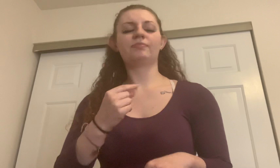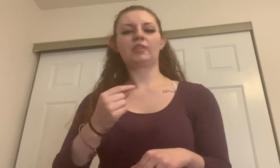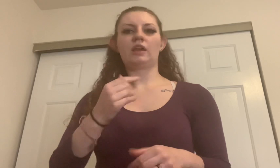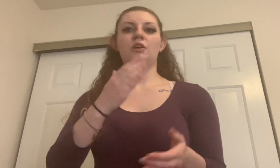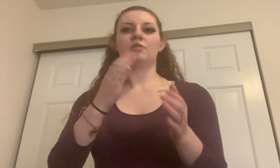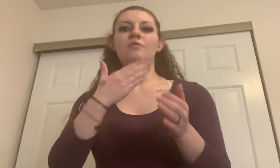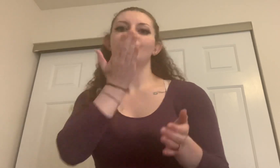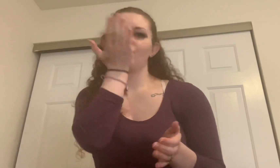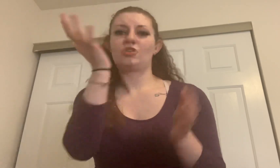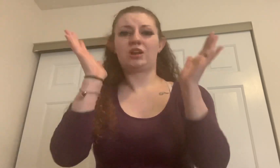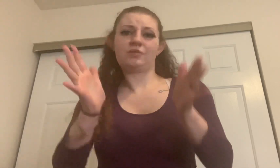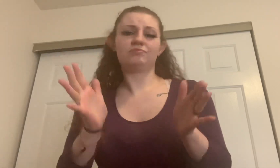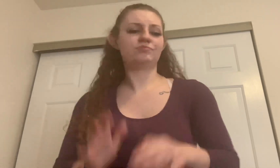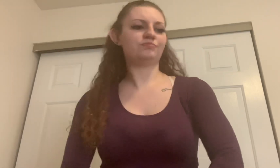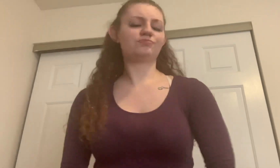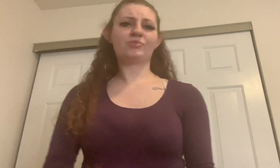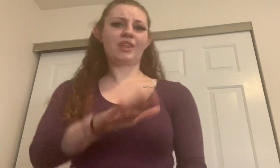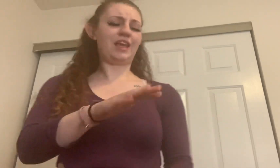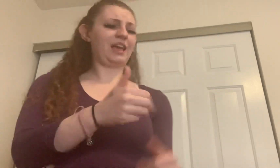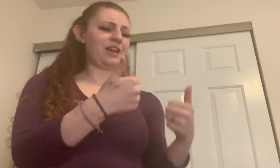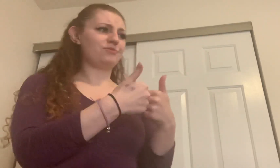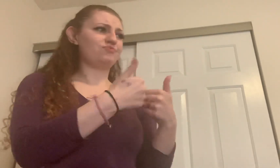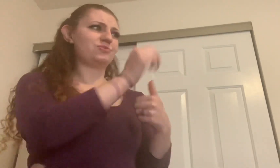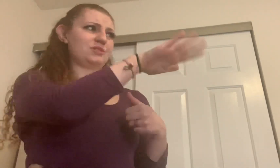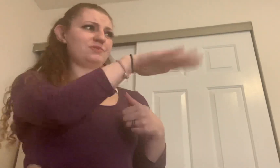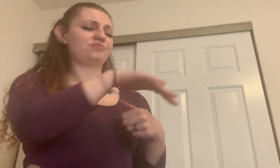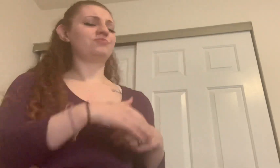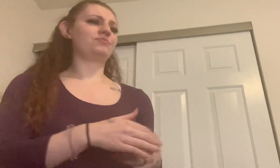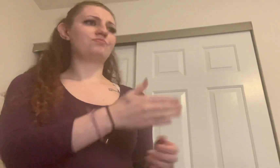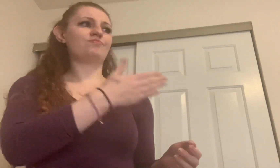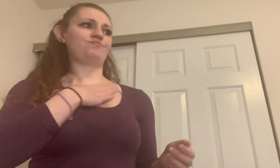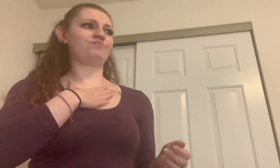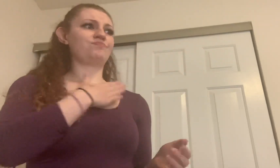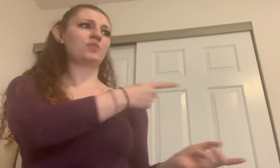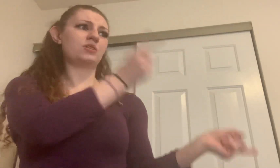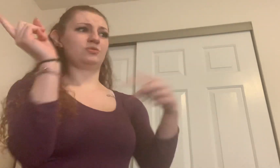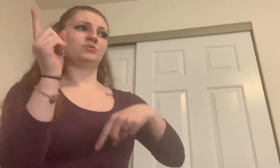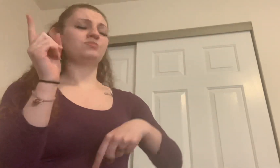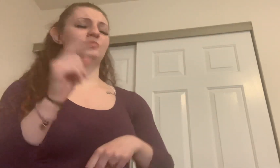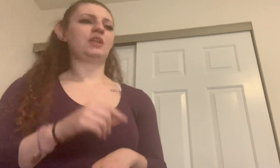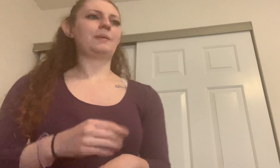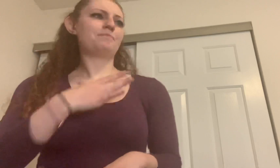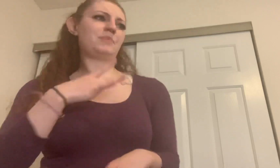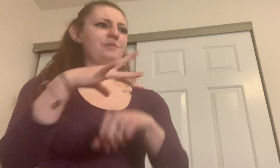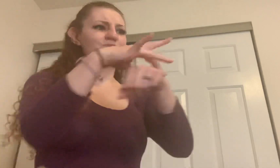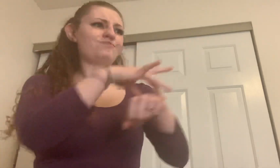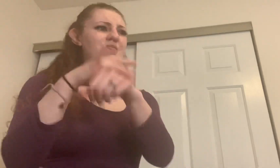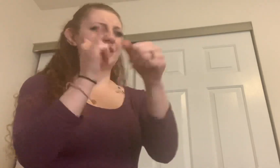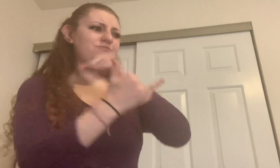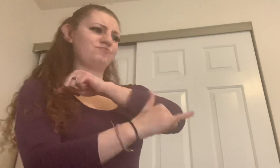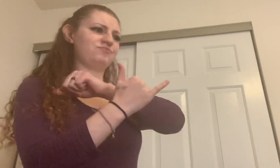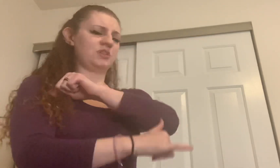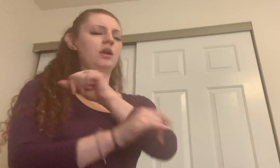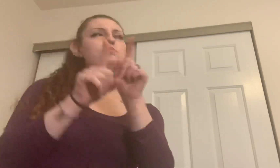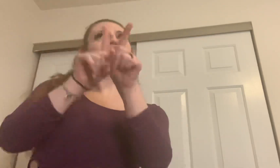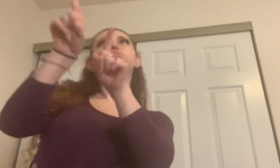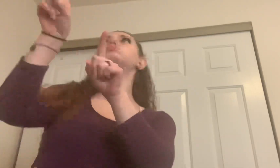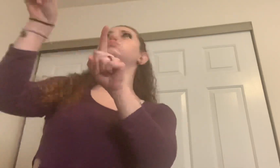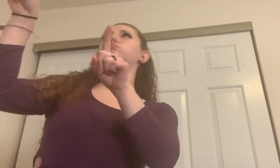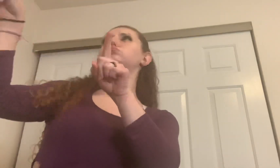that. Honey, let me take you Back where I come from. I'm from the planet country, And I'm a long way